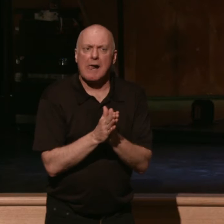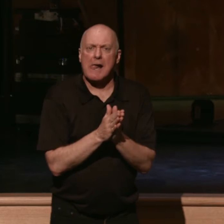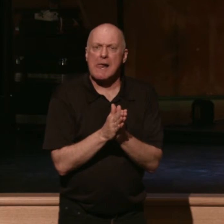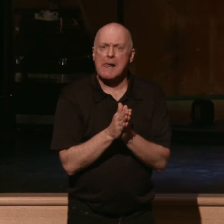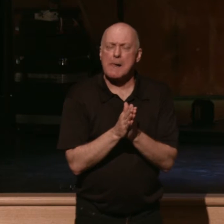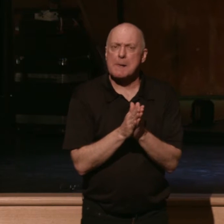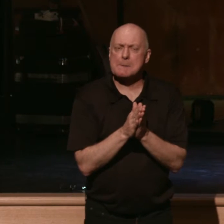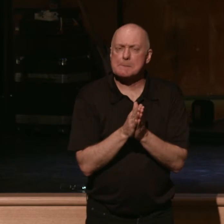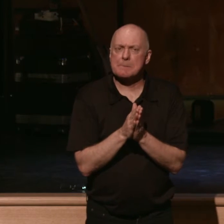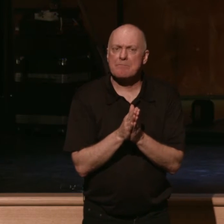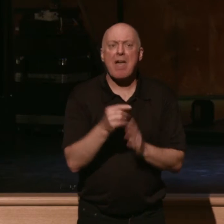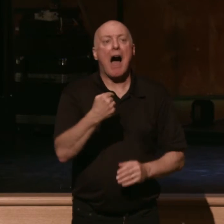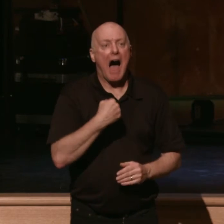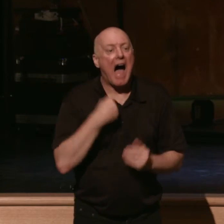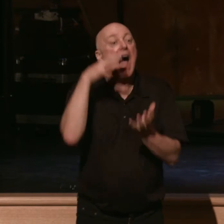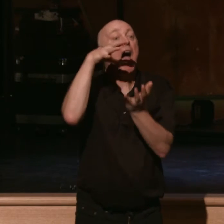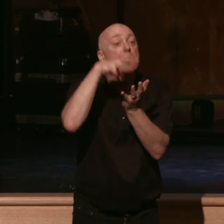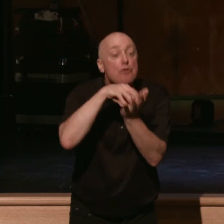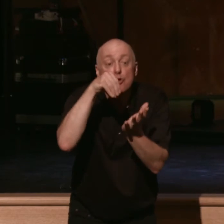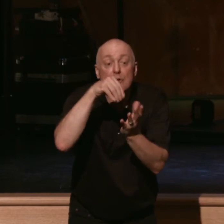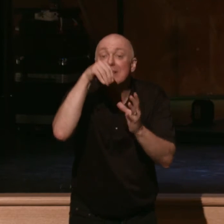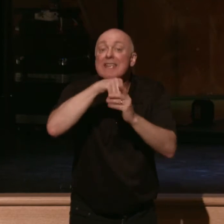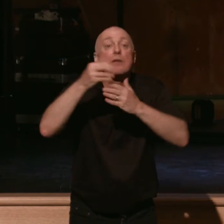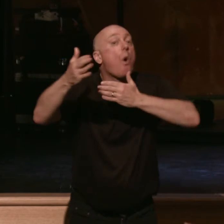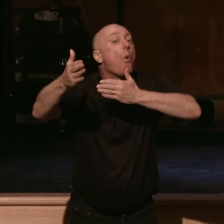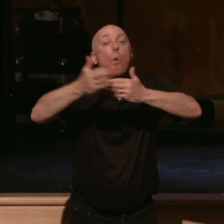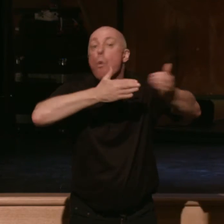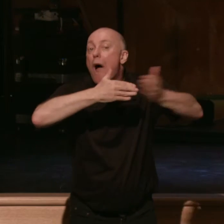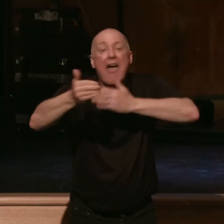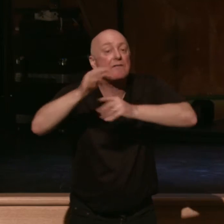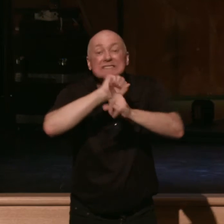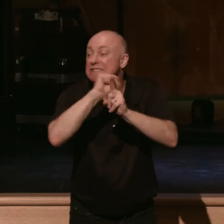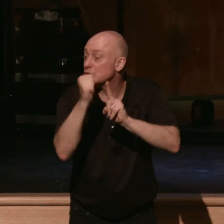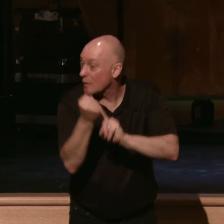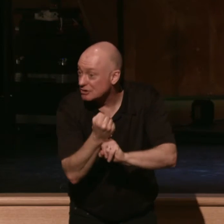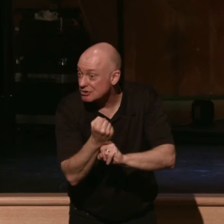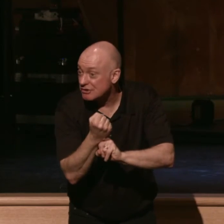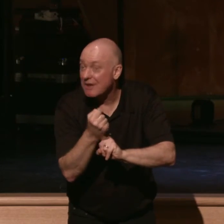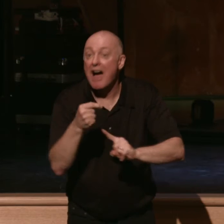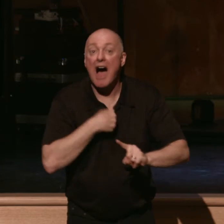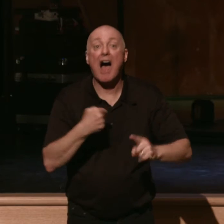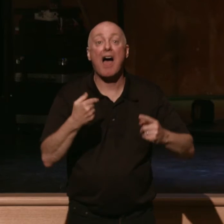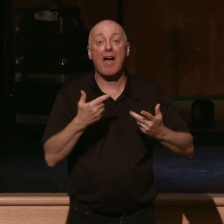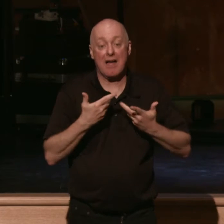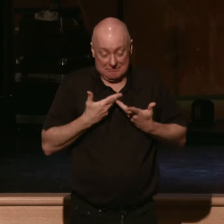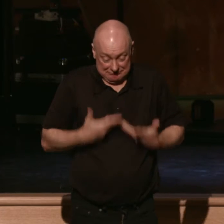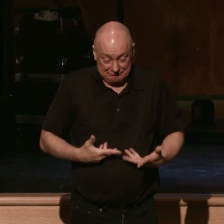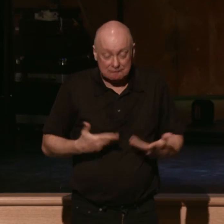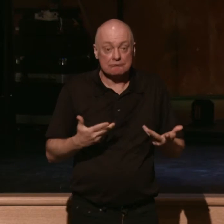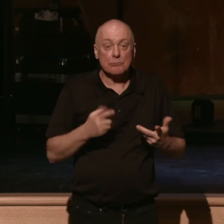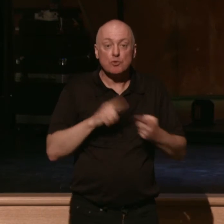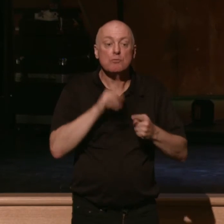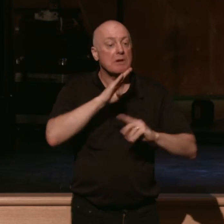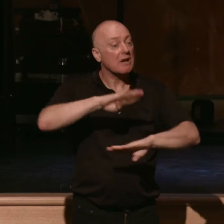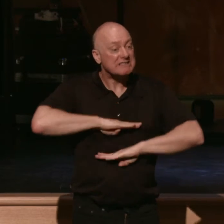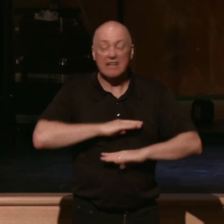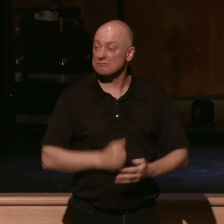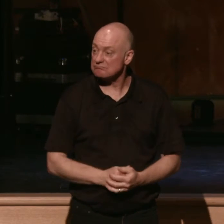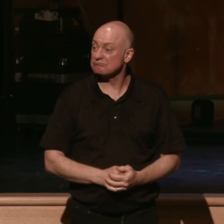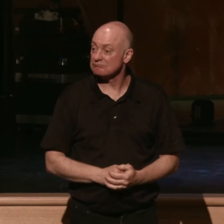For I've learned in whatever situation I am to be content. I